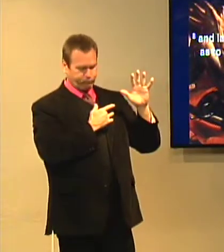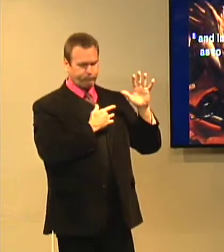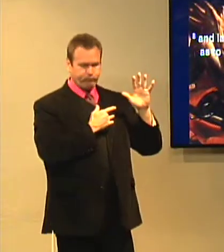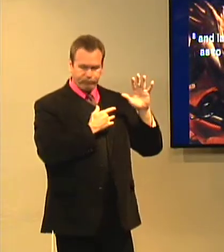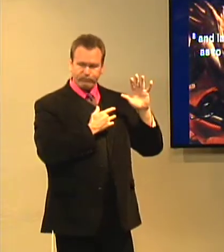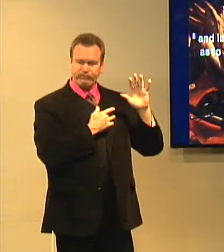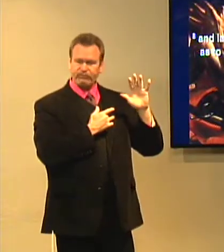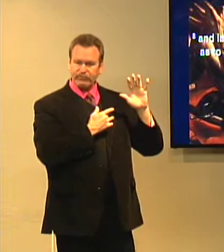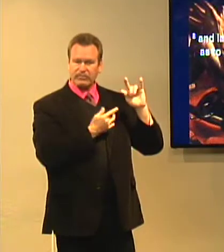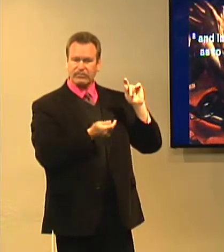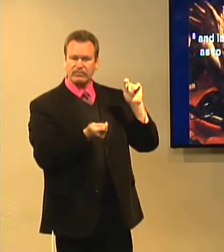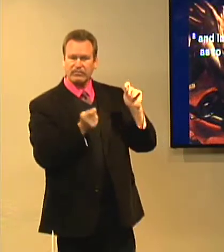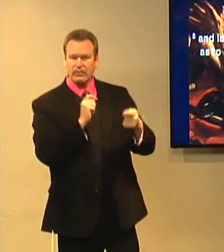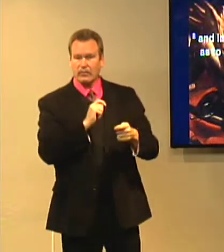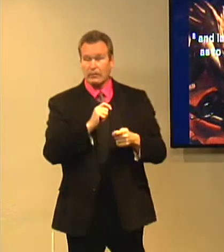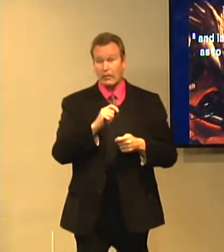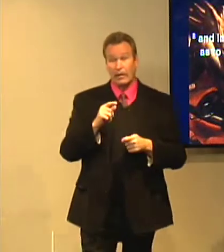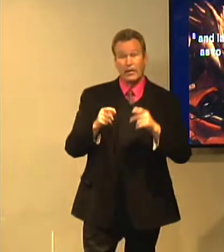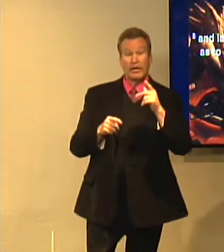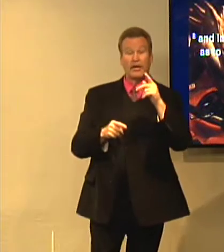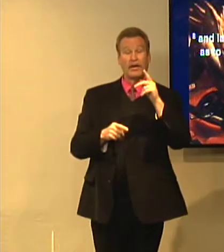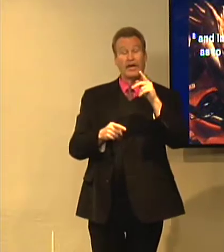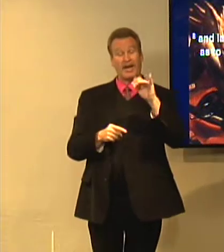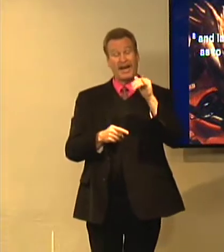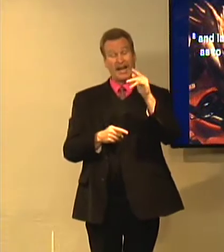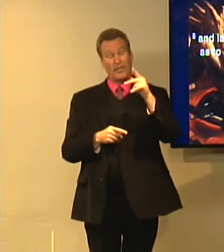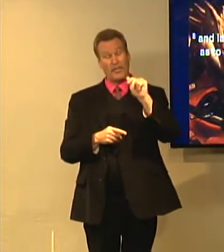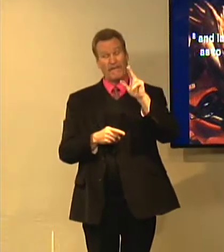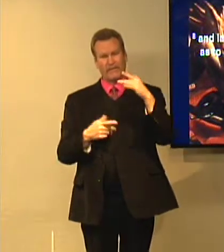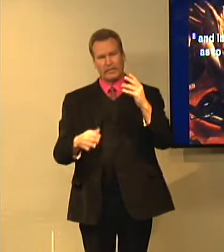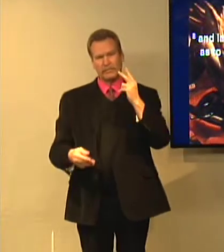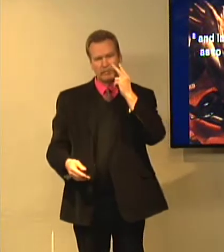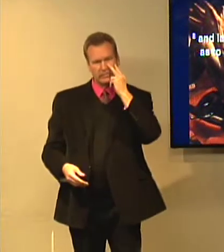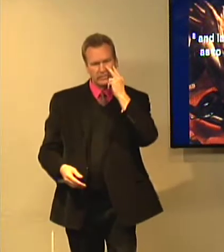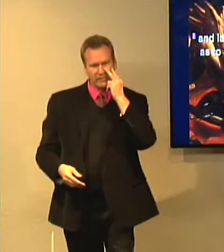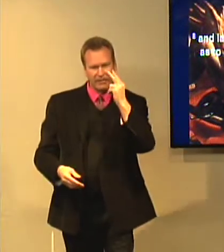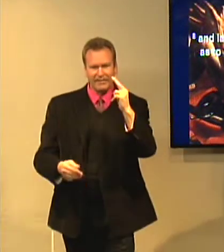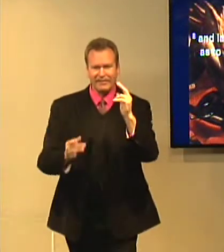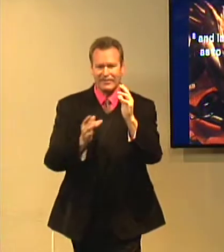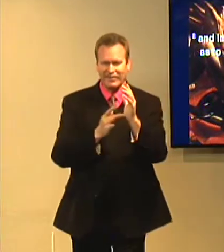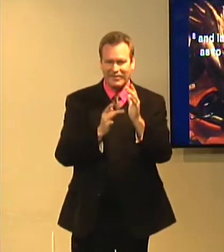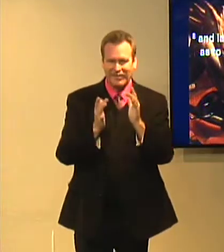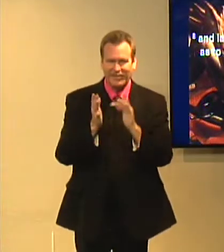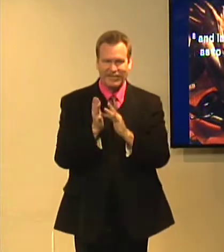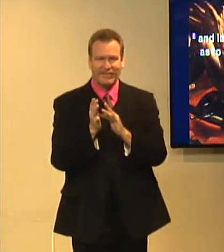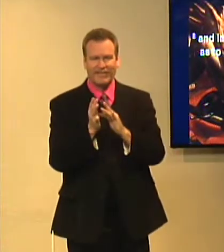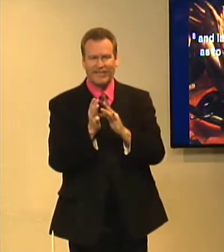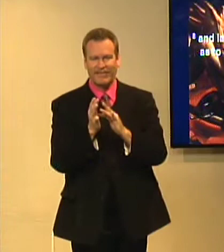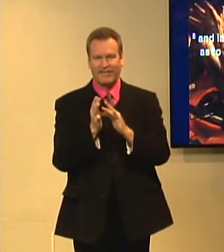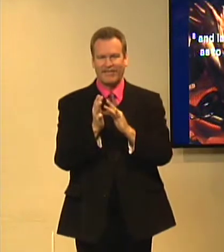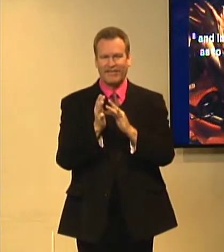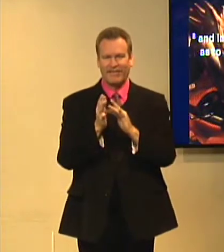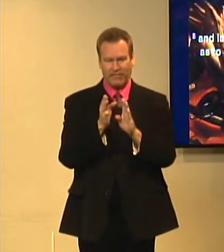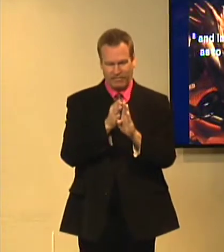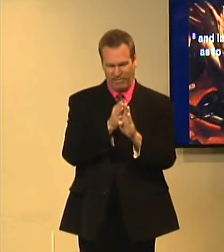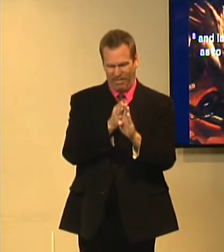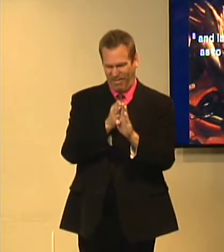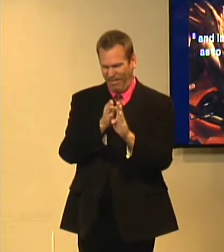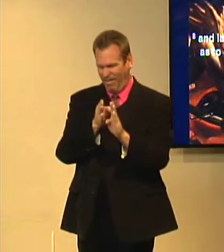pass the word, the fact that he had been met by Jesus. So Jesus met Paul, and